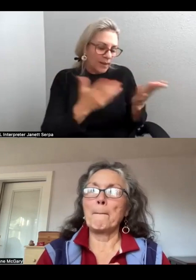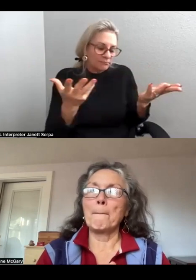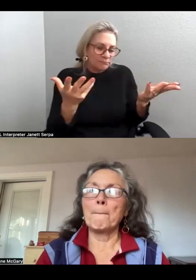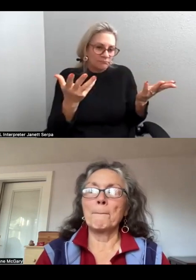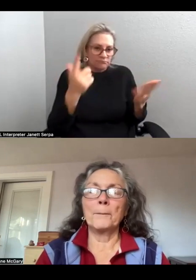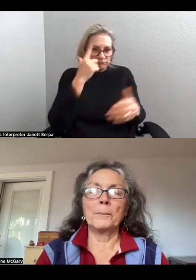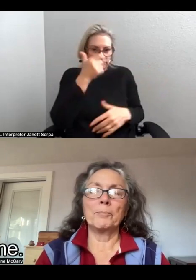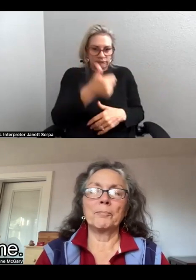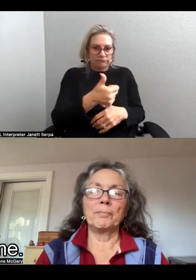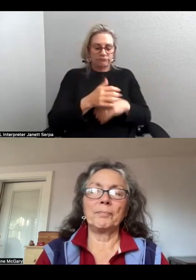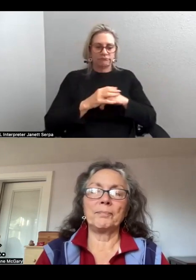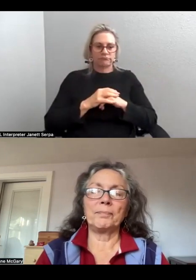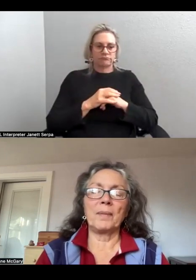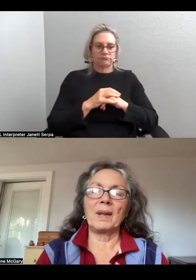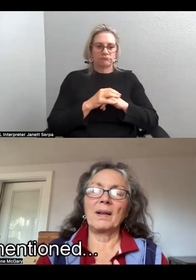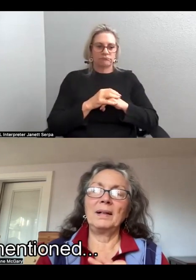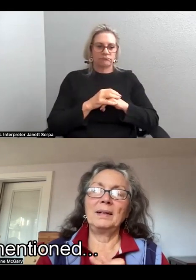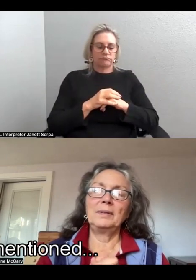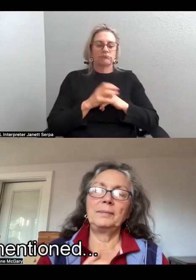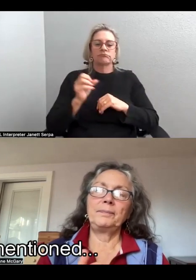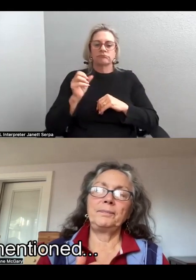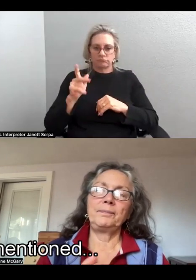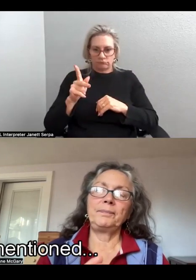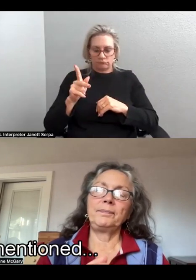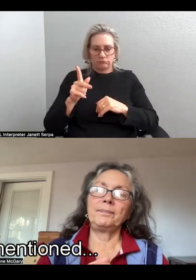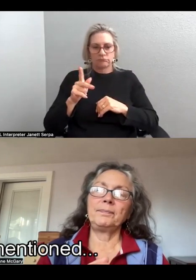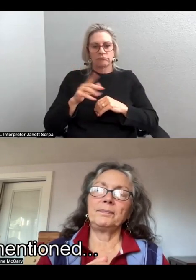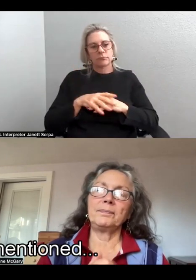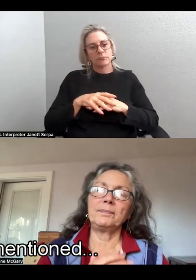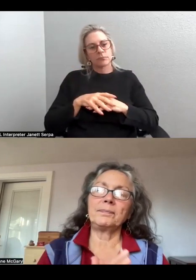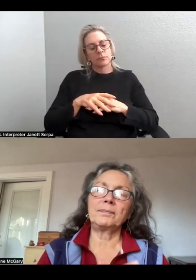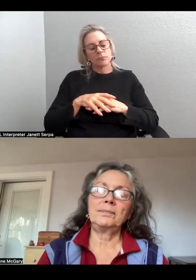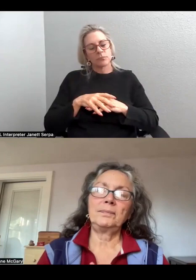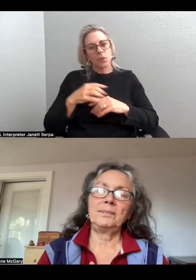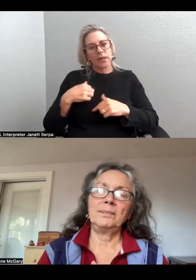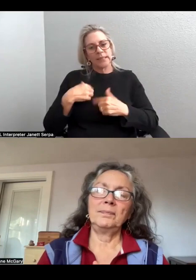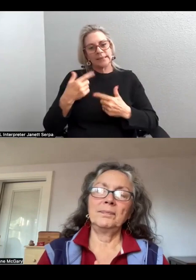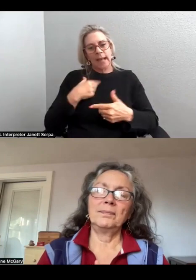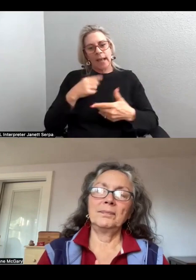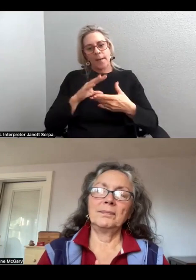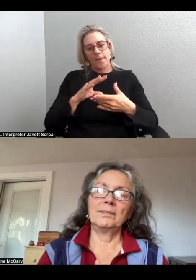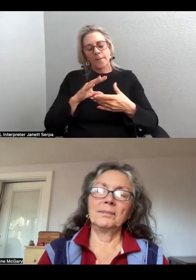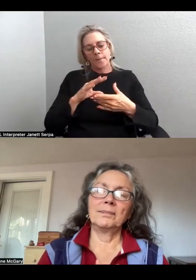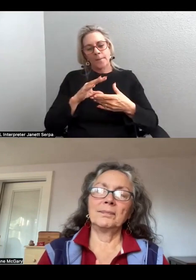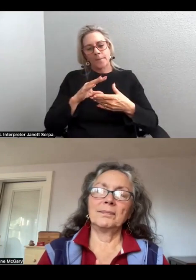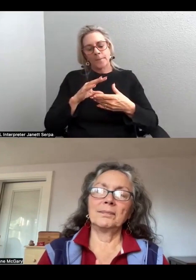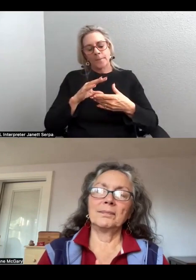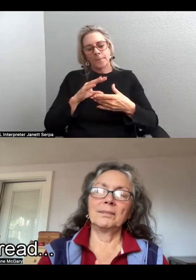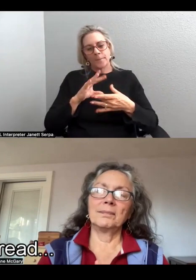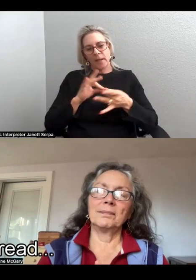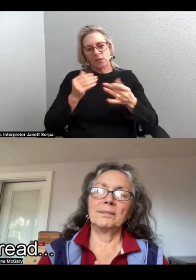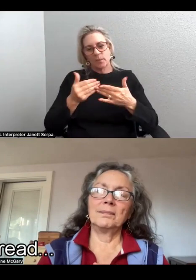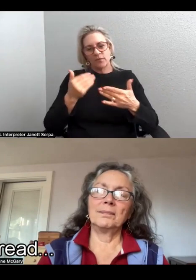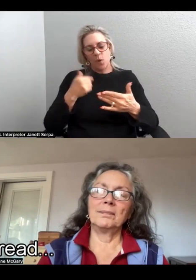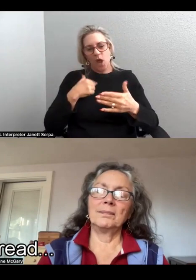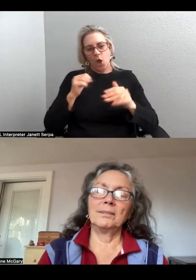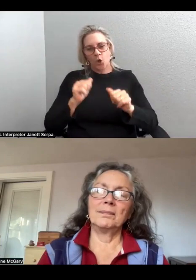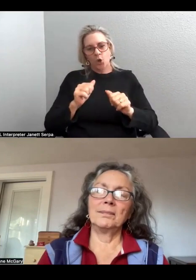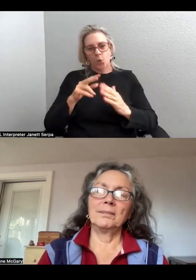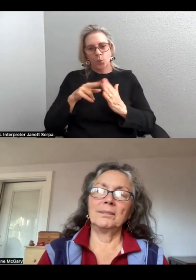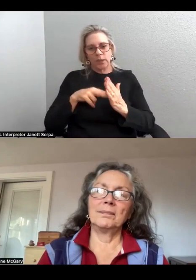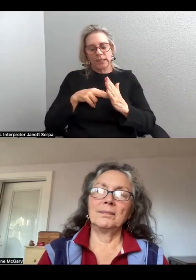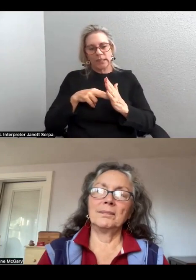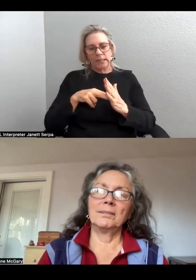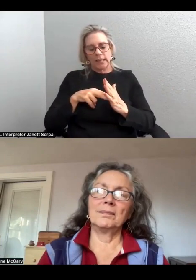Okay. Let me, okay. So, since I mentioned, I could read,